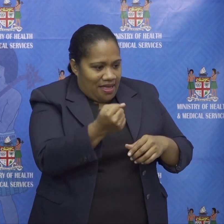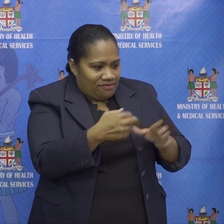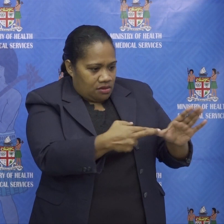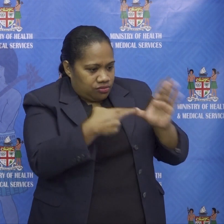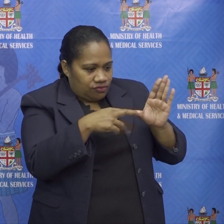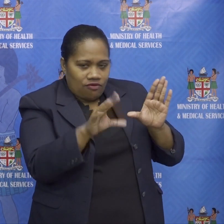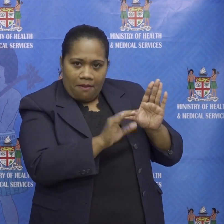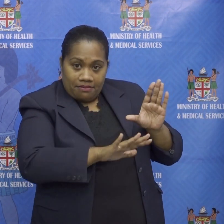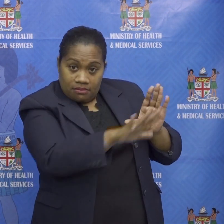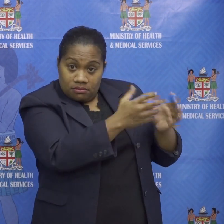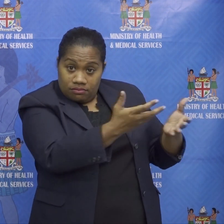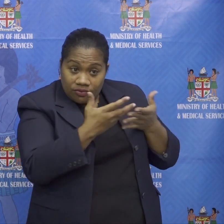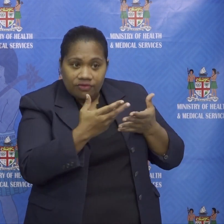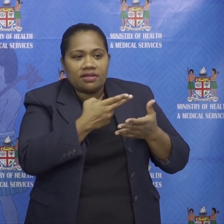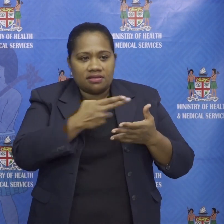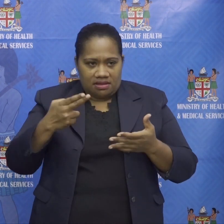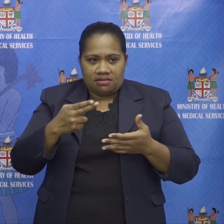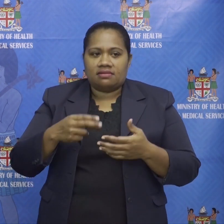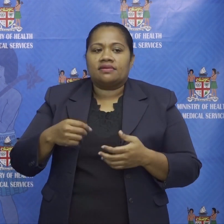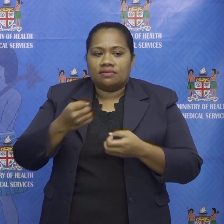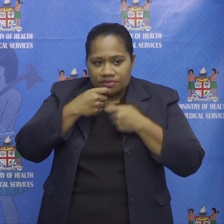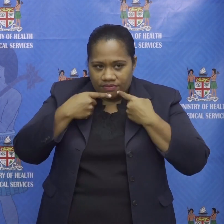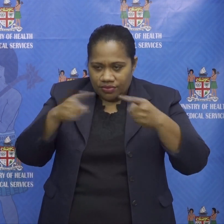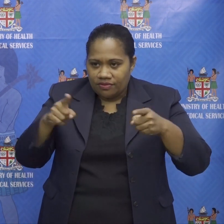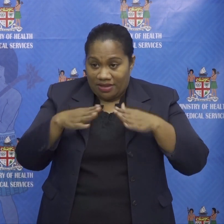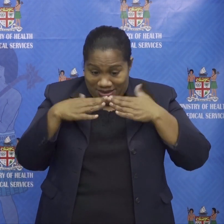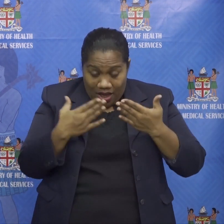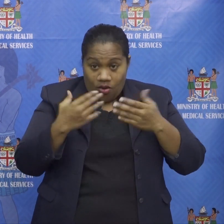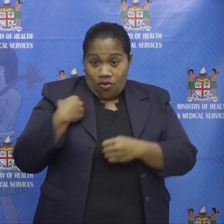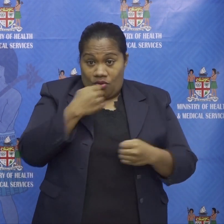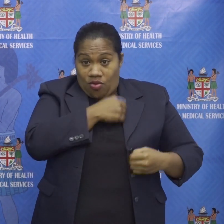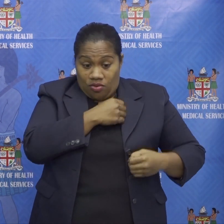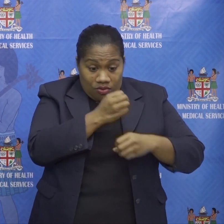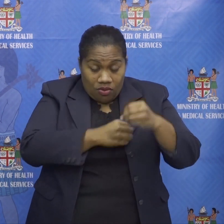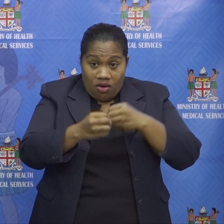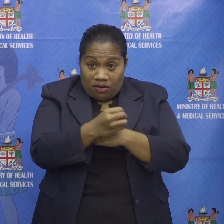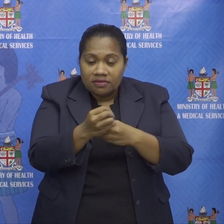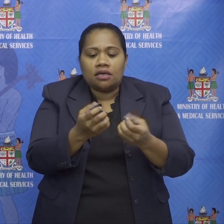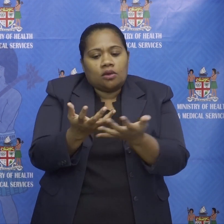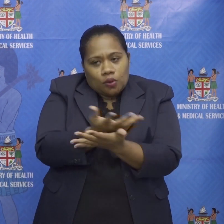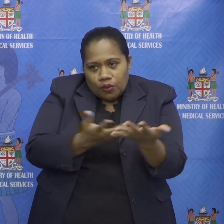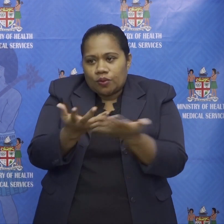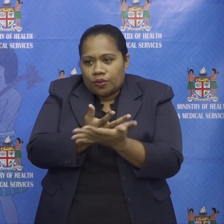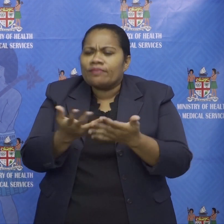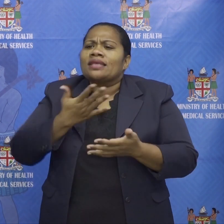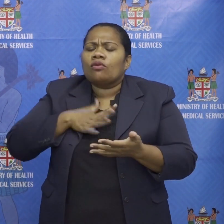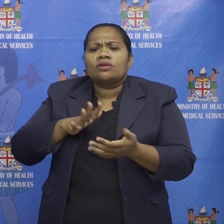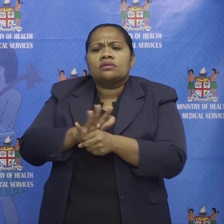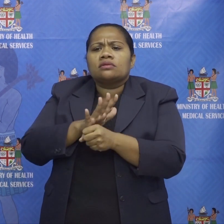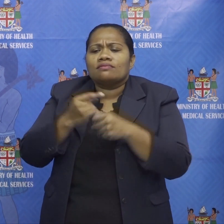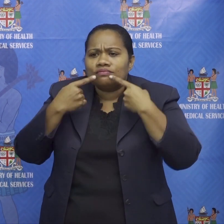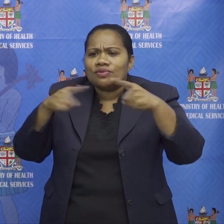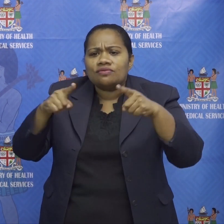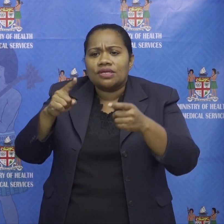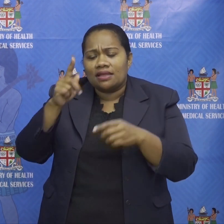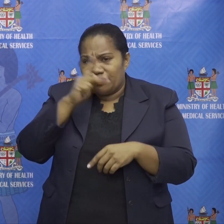i mentioned it i do want to assure the public plenty times when i'm telling you what we